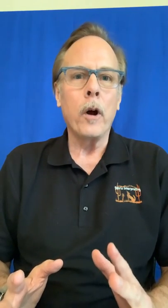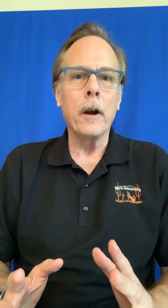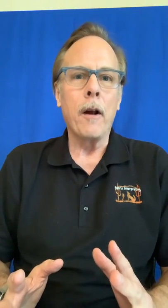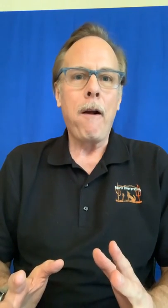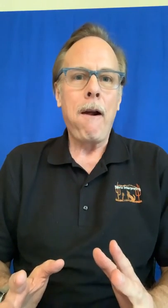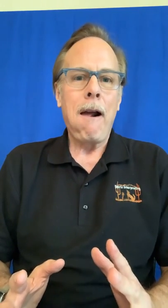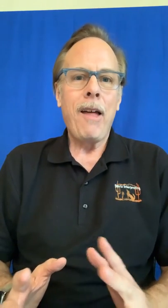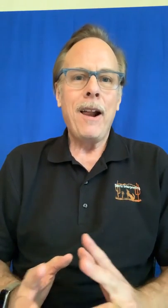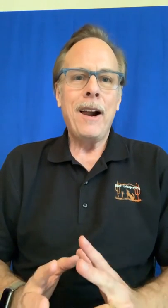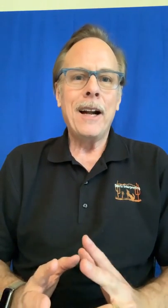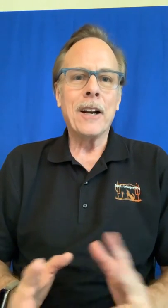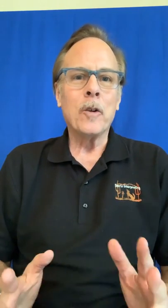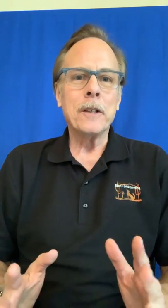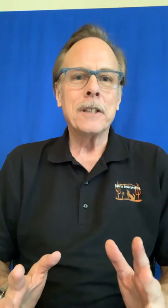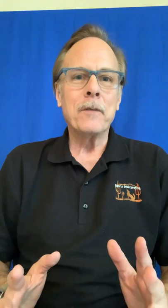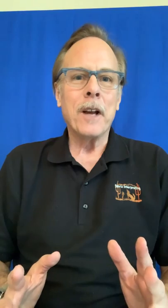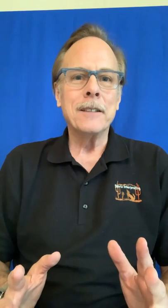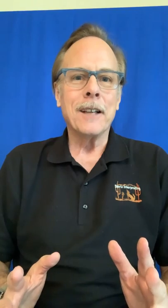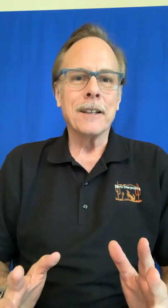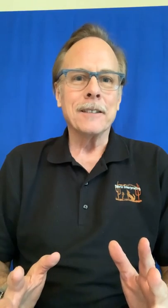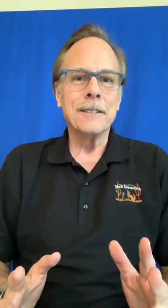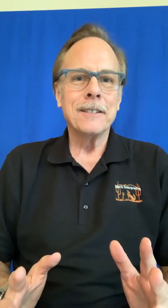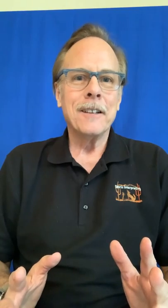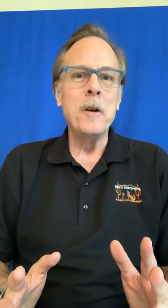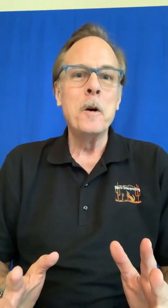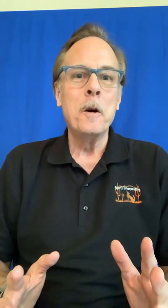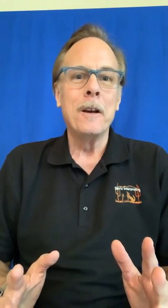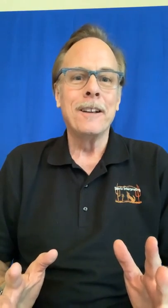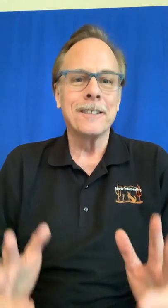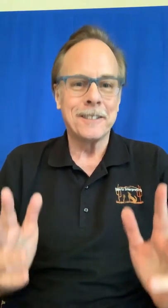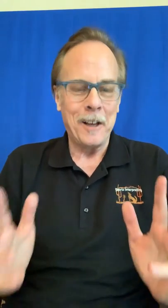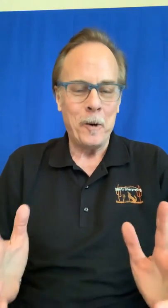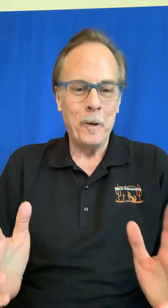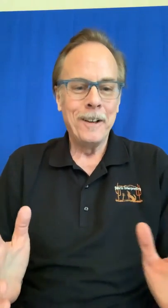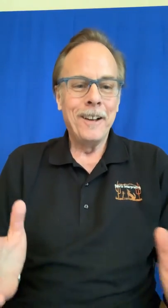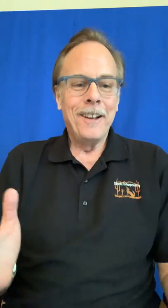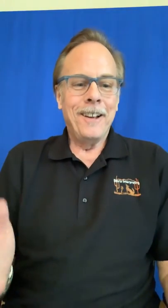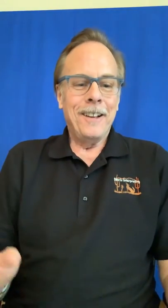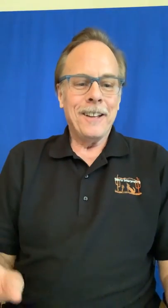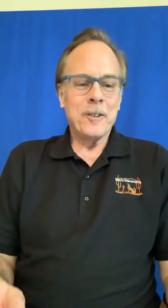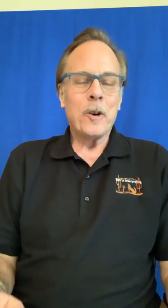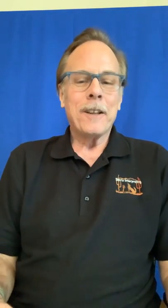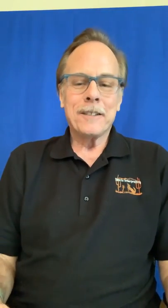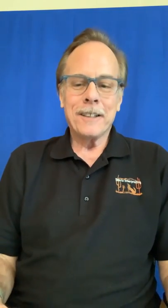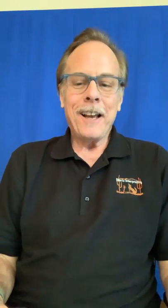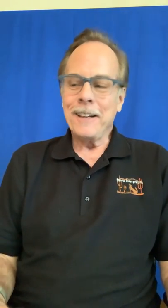and it only saved nine seconds so let's try this again